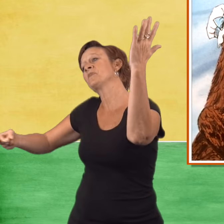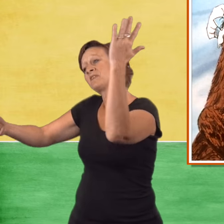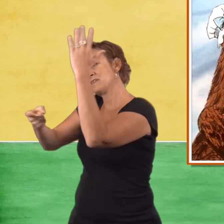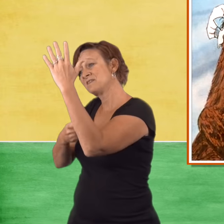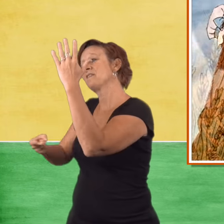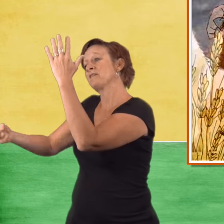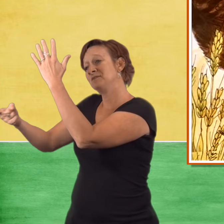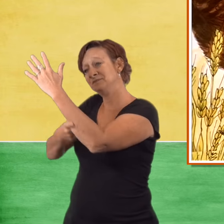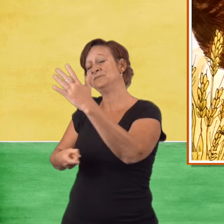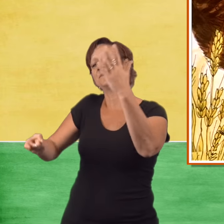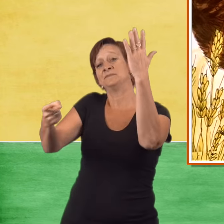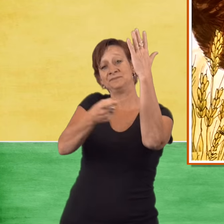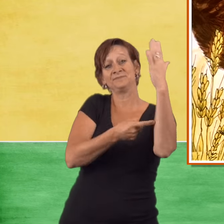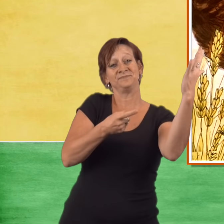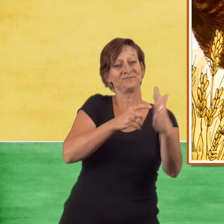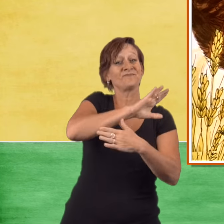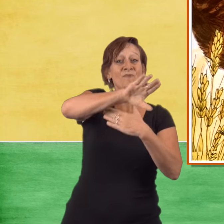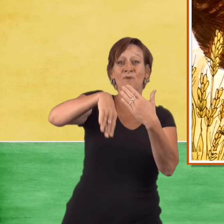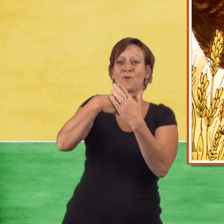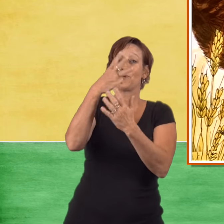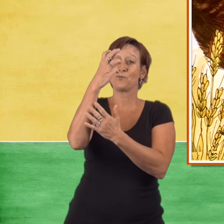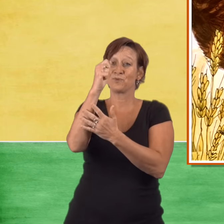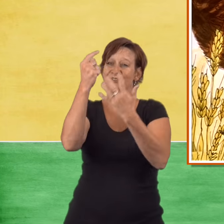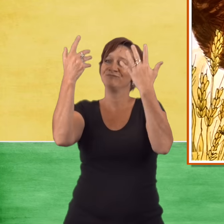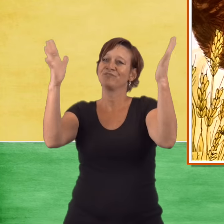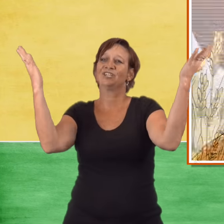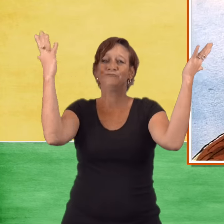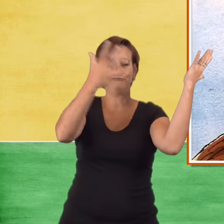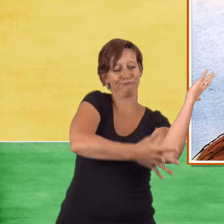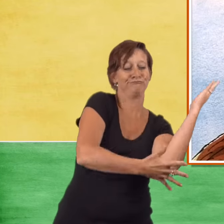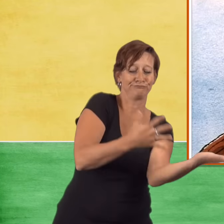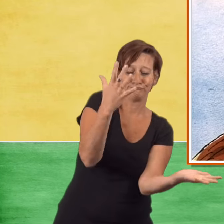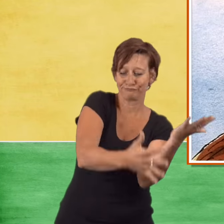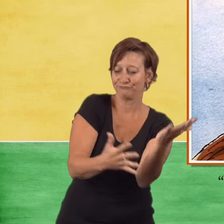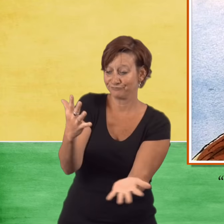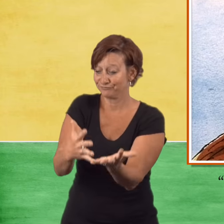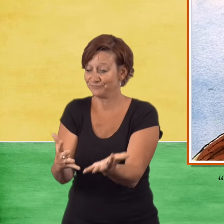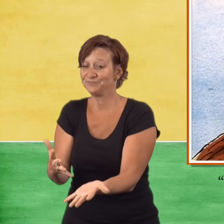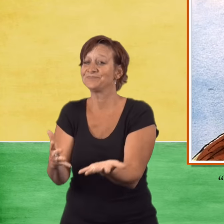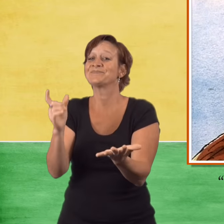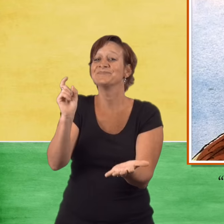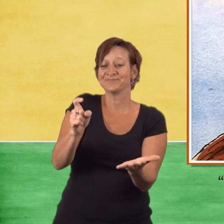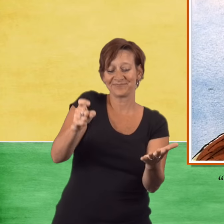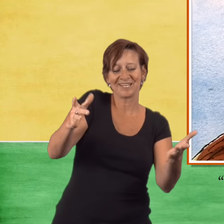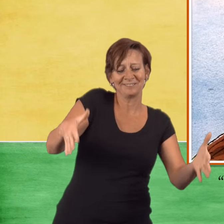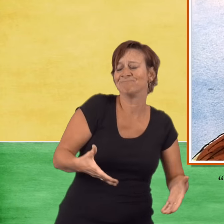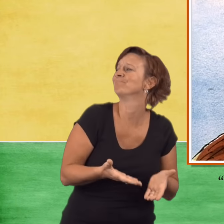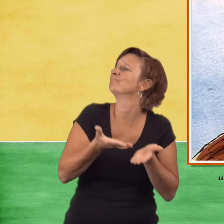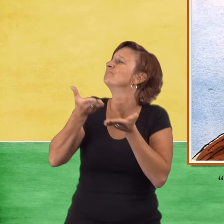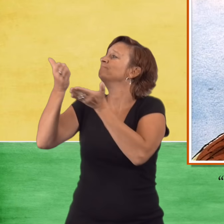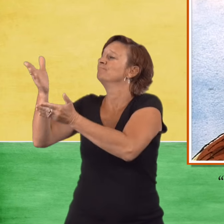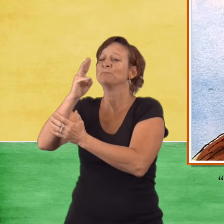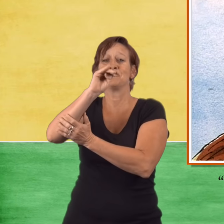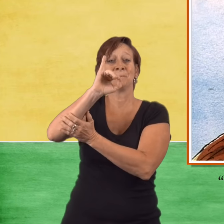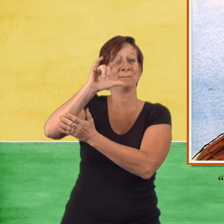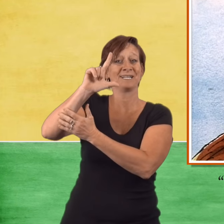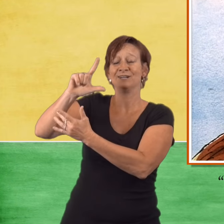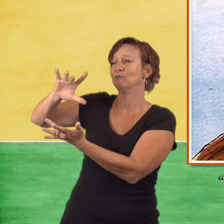When the wheat was all cut, the little red hen asked, Now, who will take this wheat to the mill to be